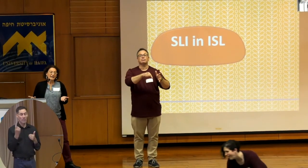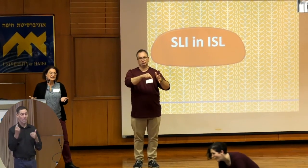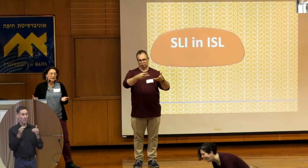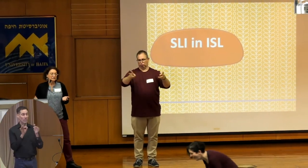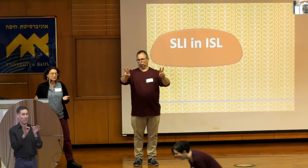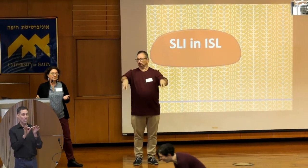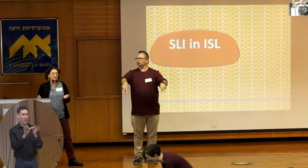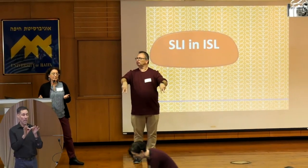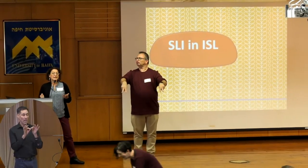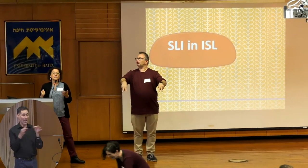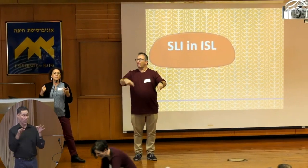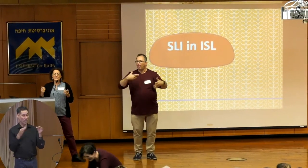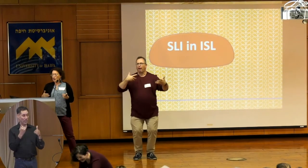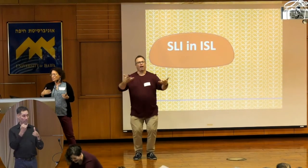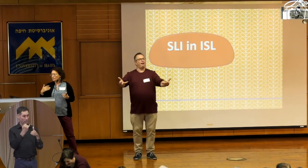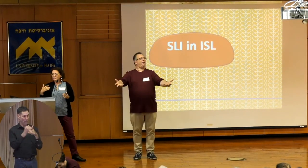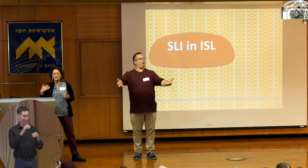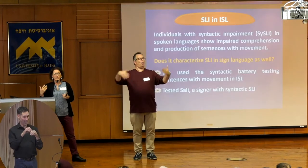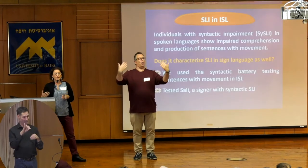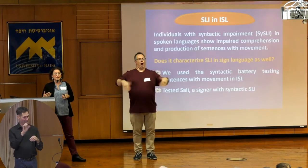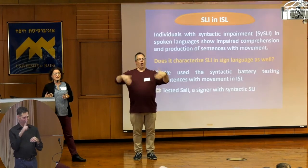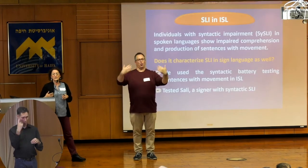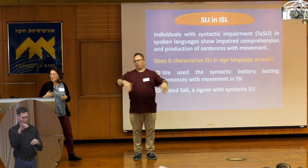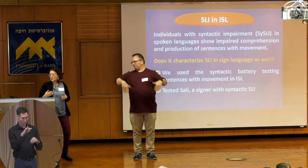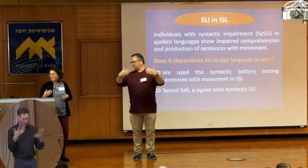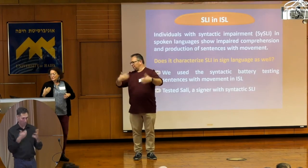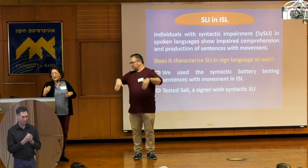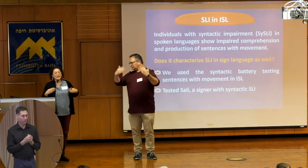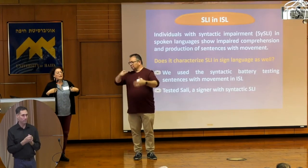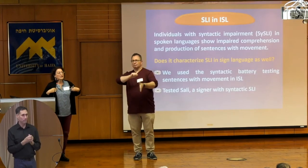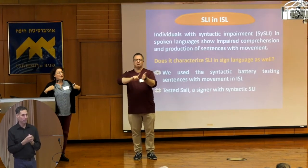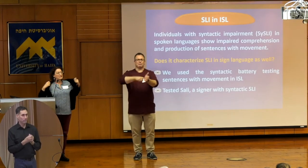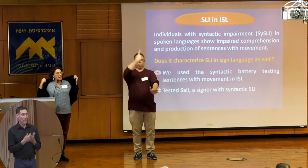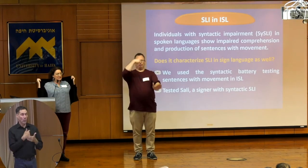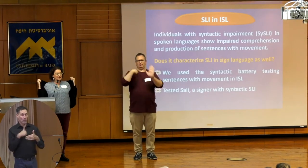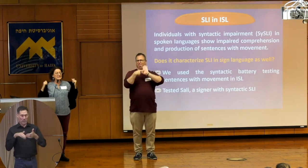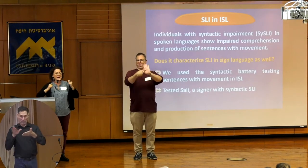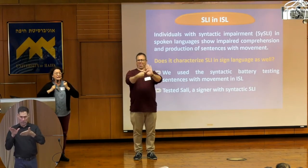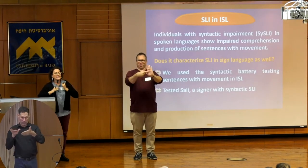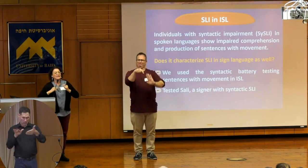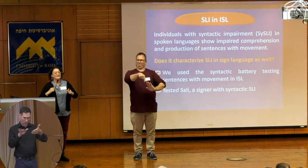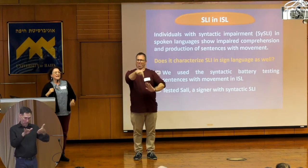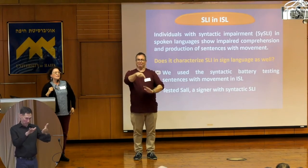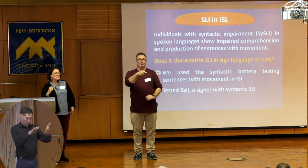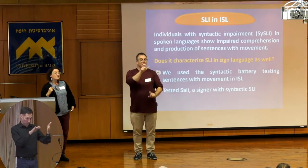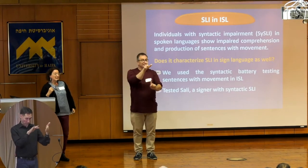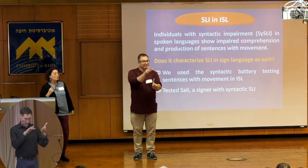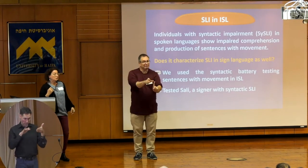ISL. So we know from a lot of research that specific language